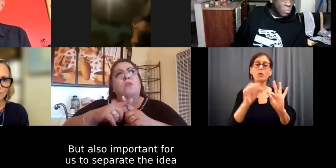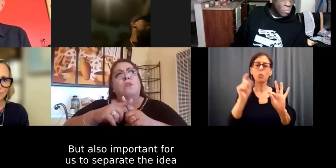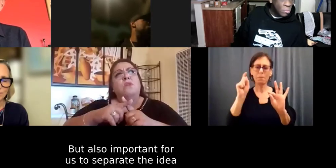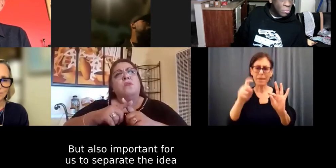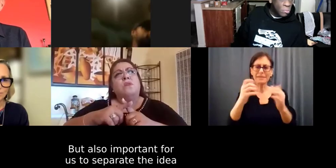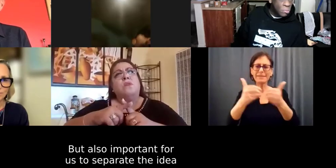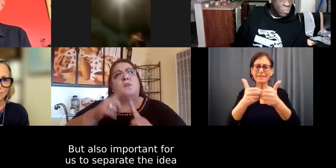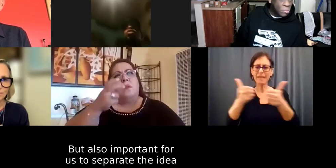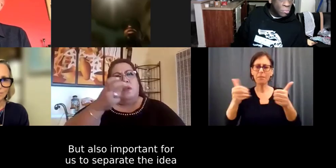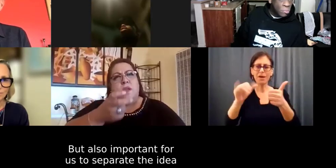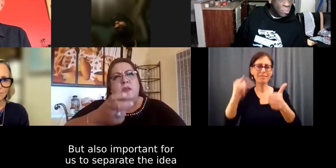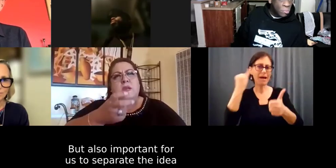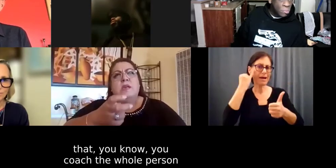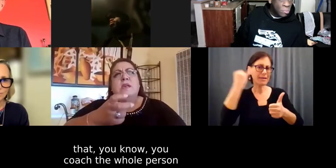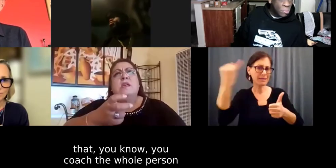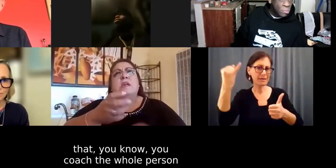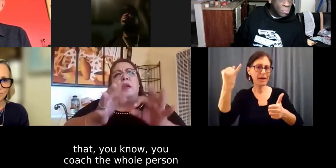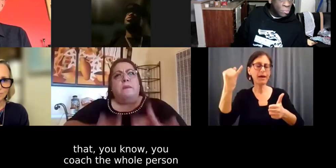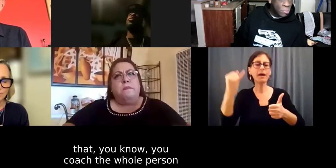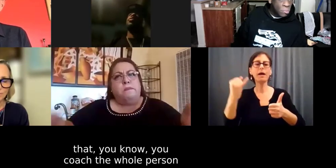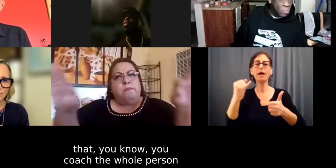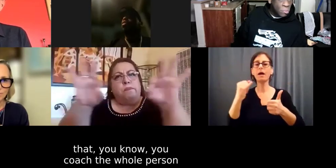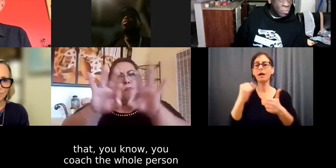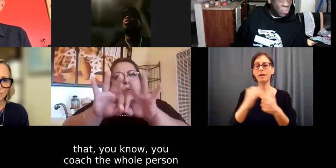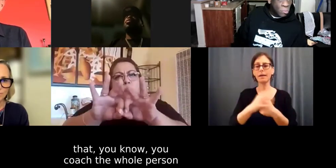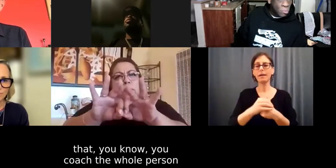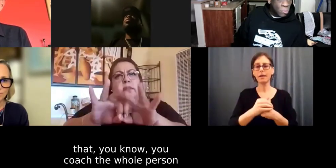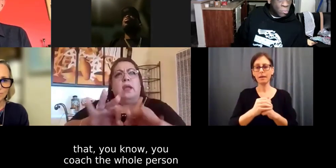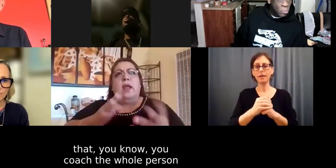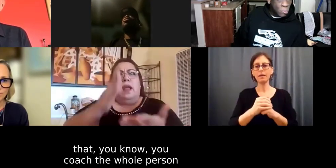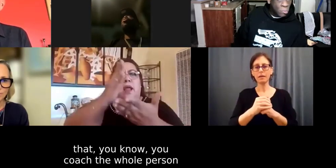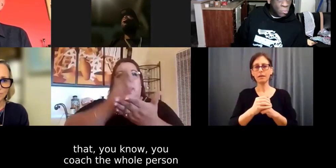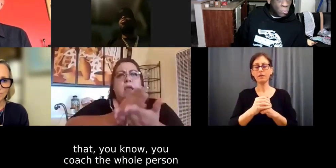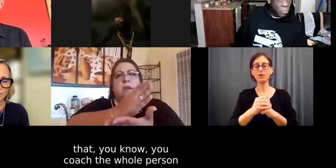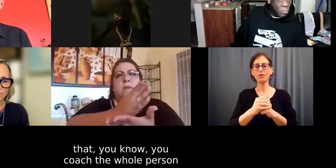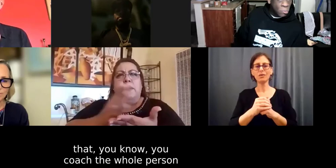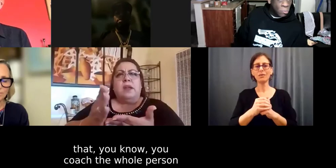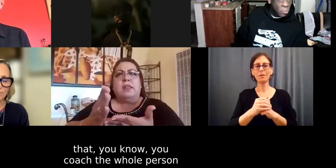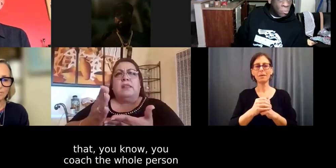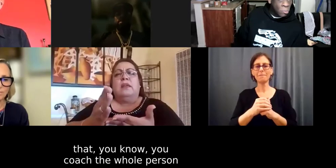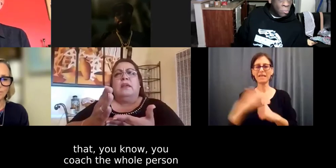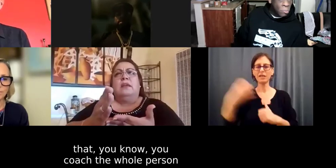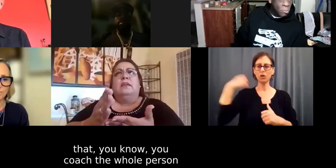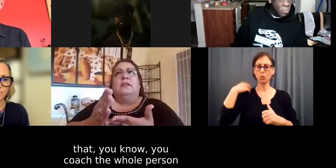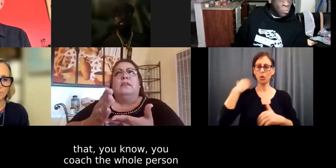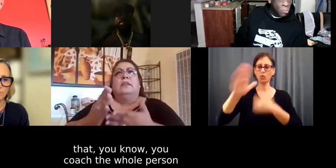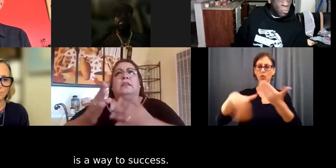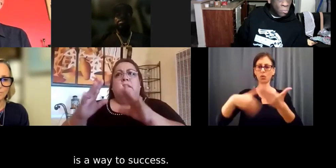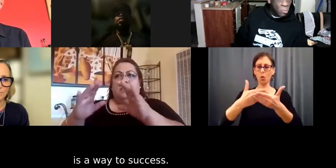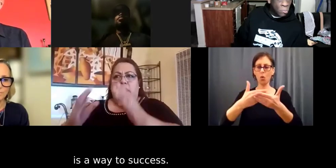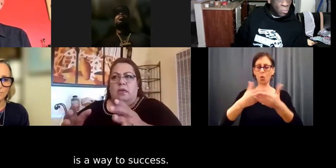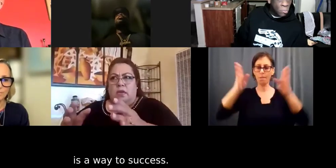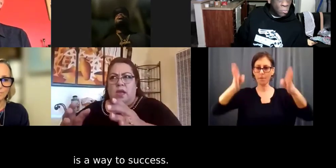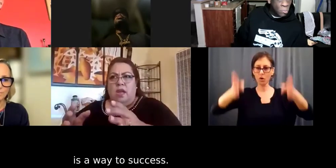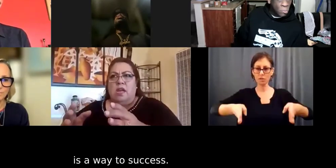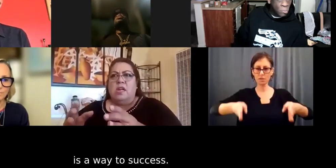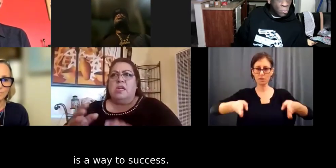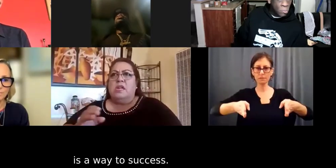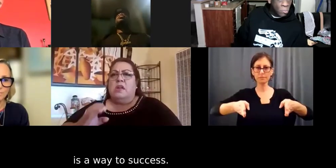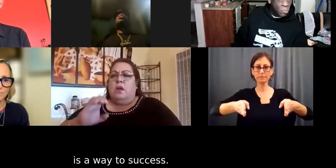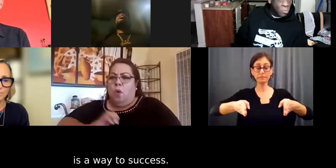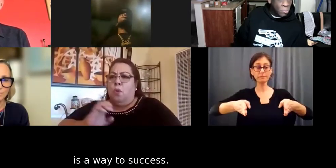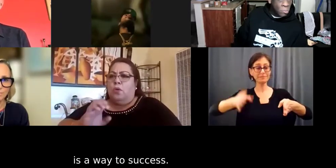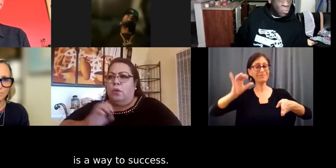the idea that, um, you know, you coach the whole person is